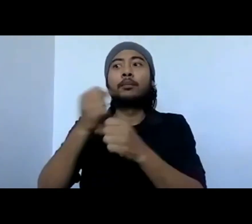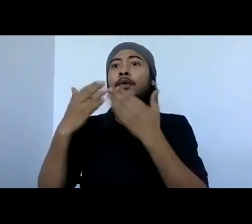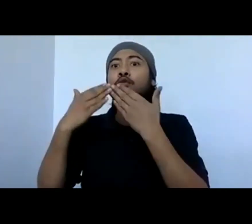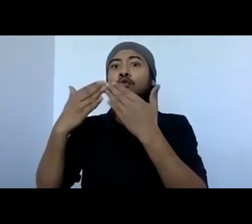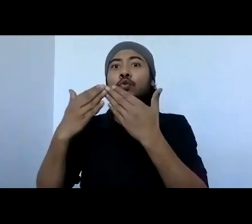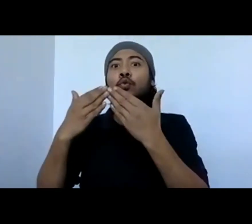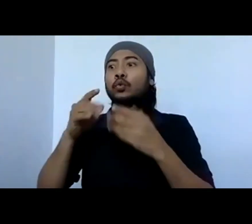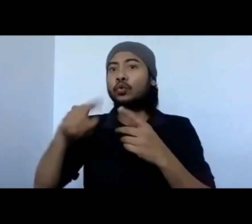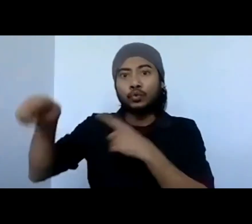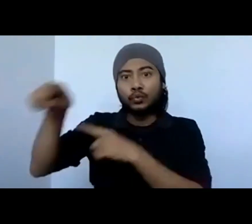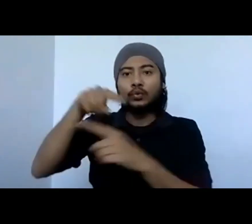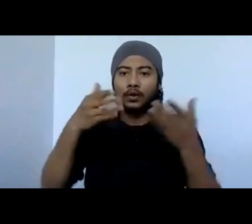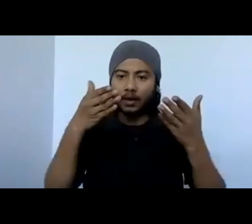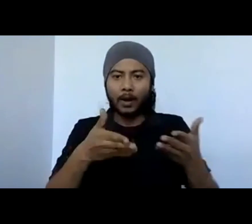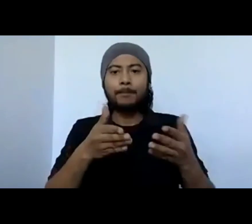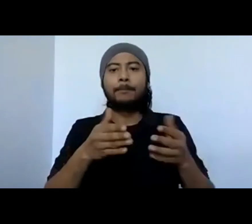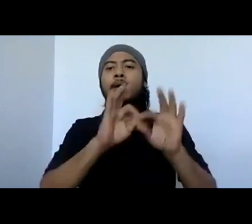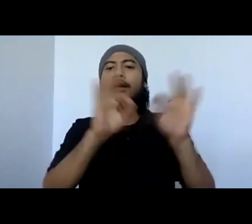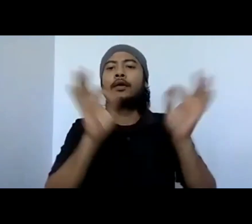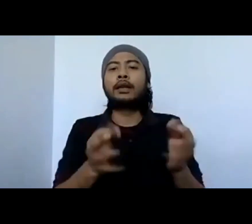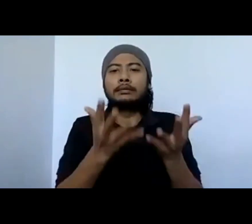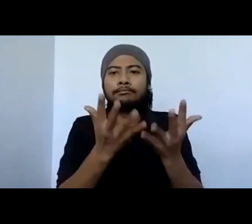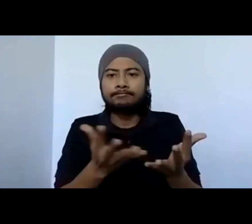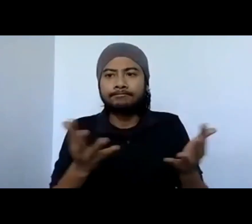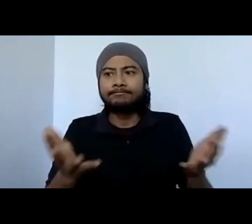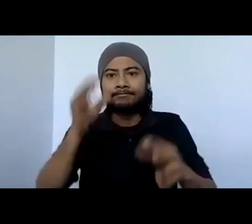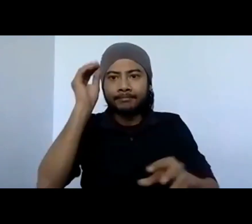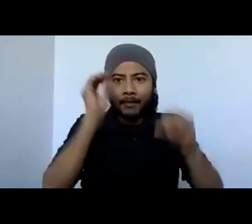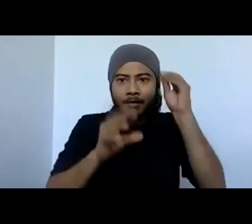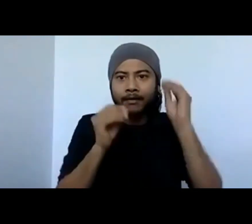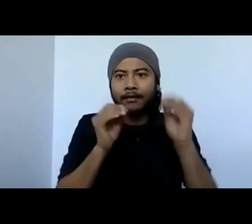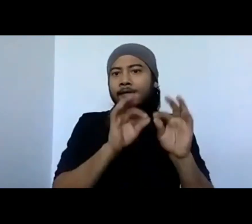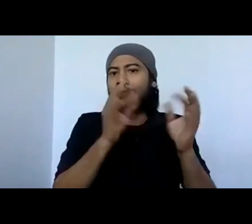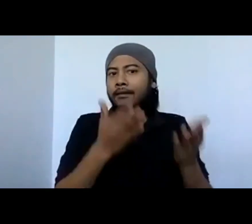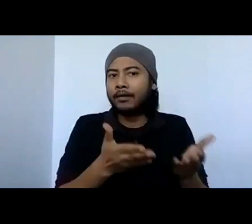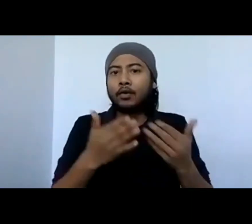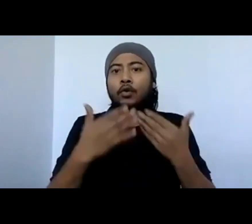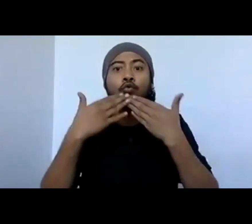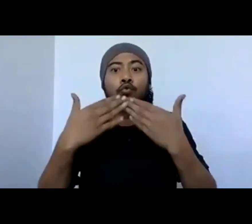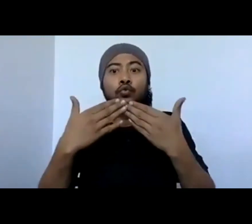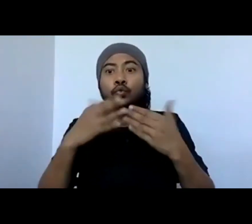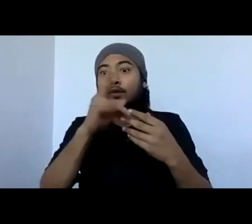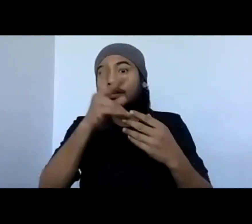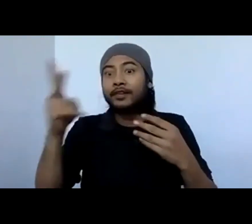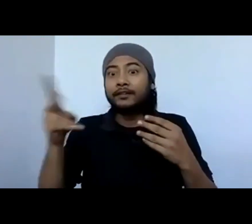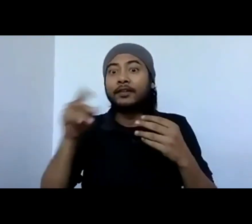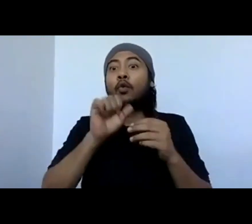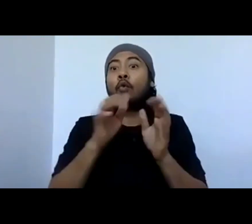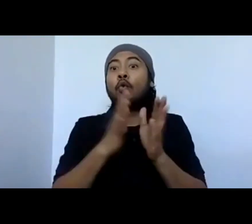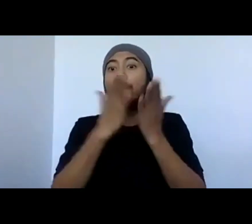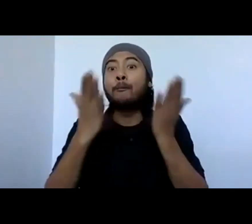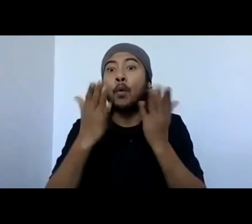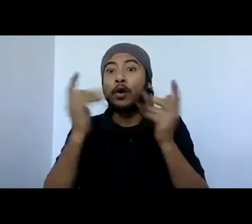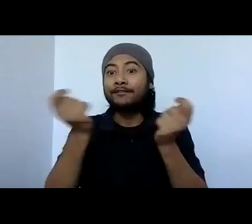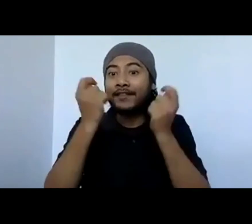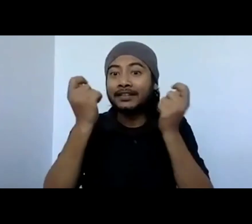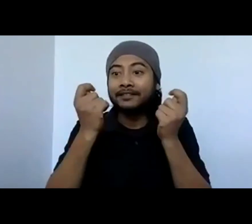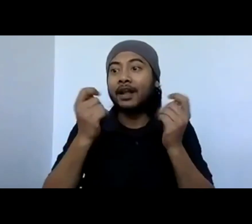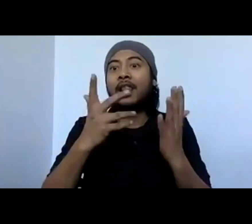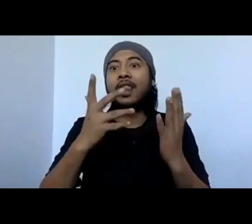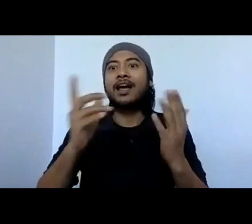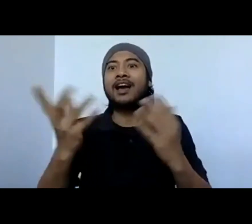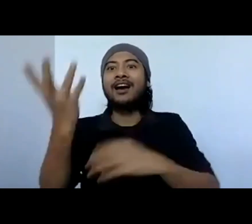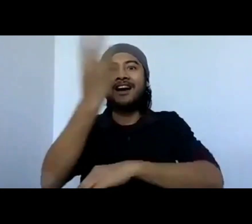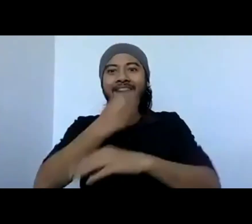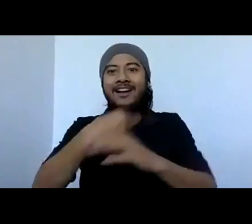spaces. She's a regular recantive for schools, lit fairs, and book fairs in her current city, that is